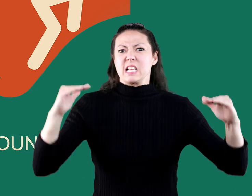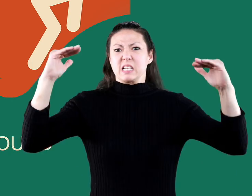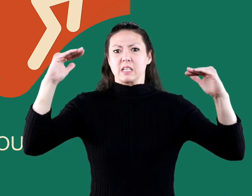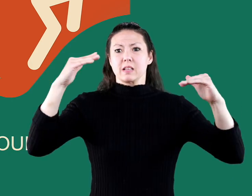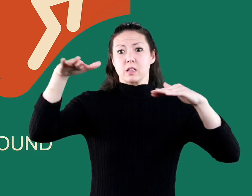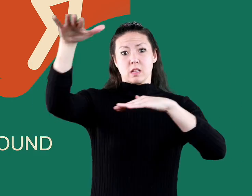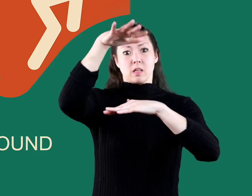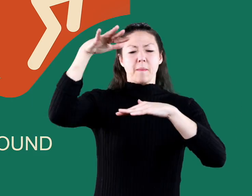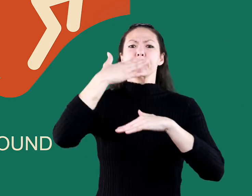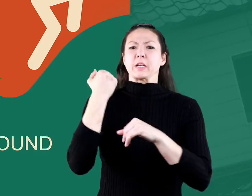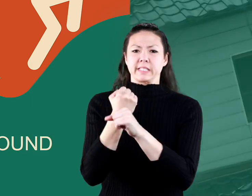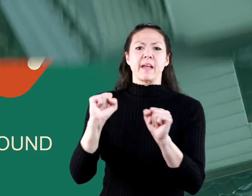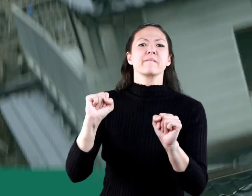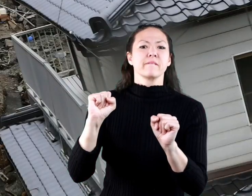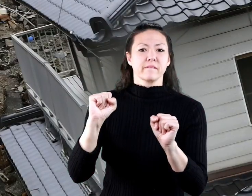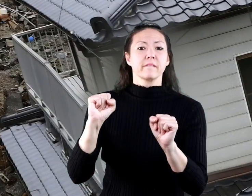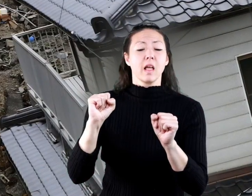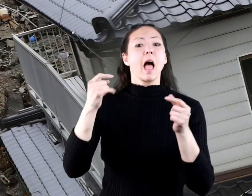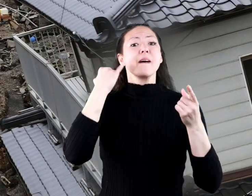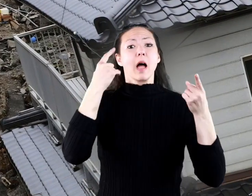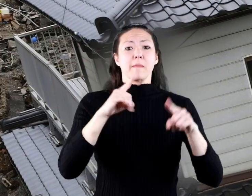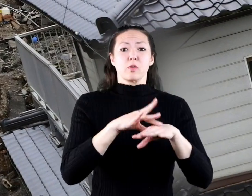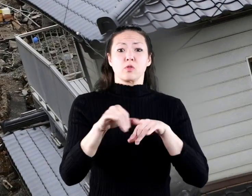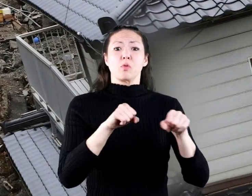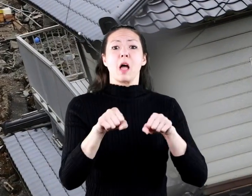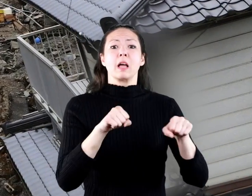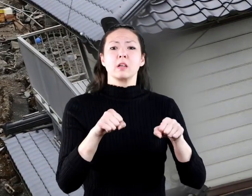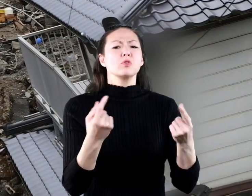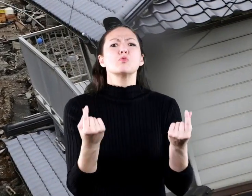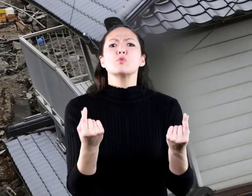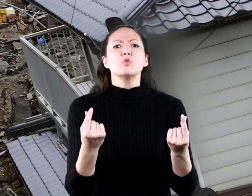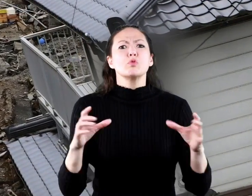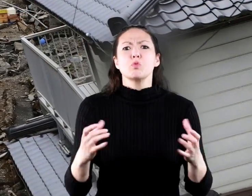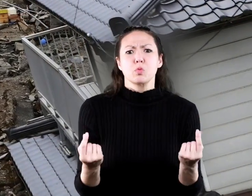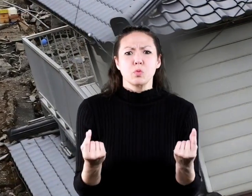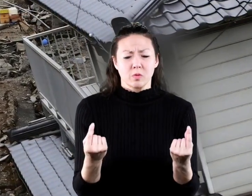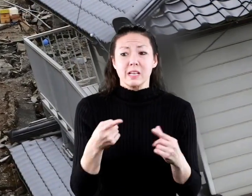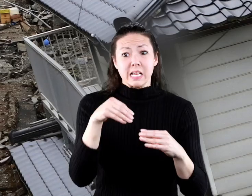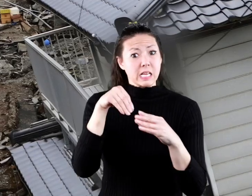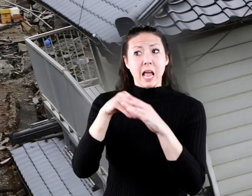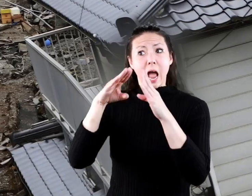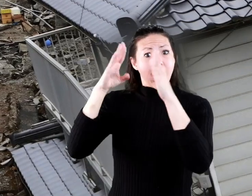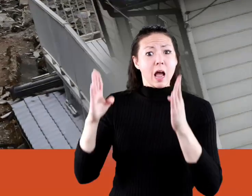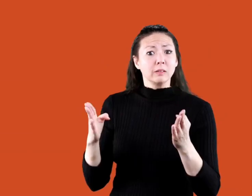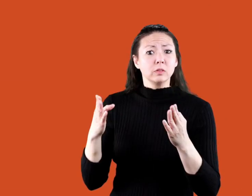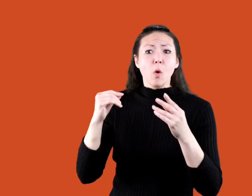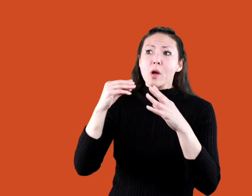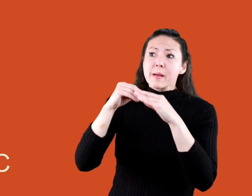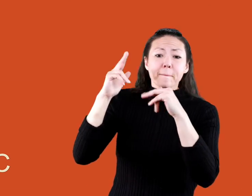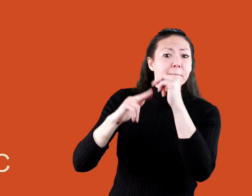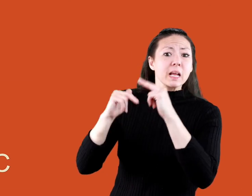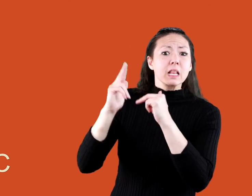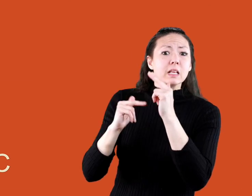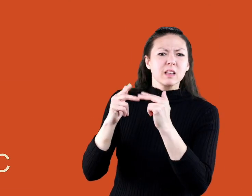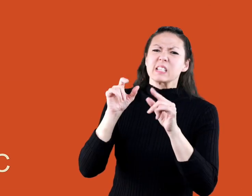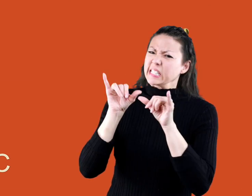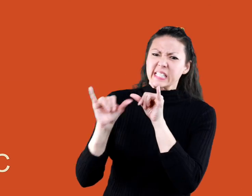higher ground. If you should be caught in an earthquake, there are some things you can do. If you are indoors, stay